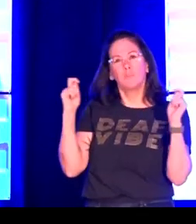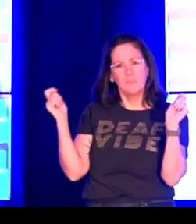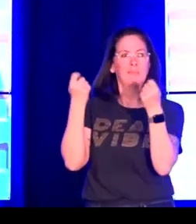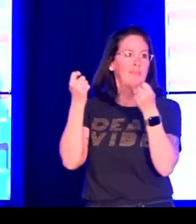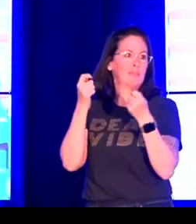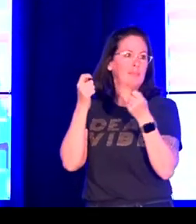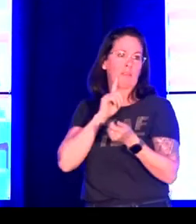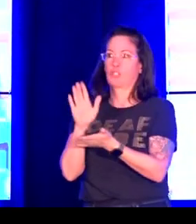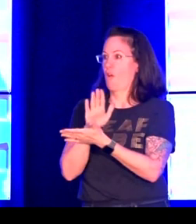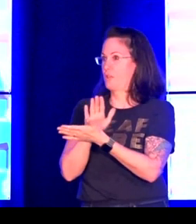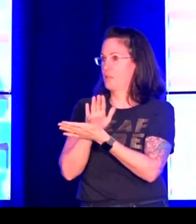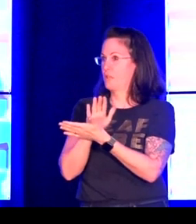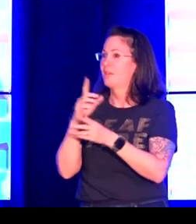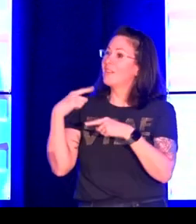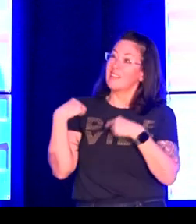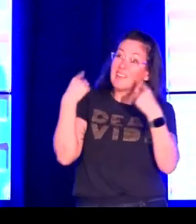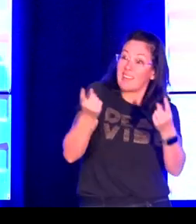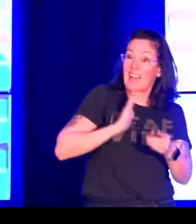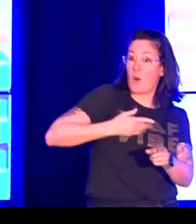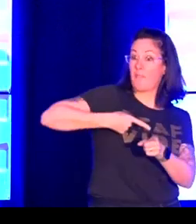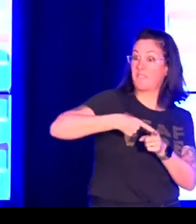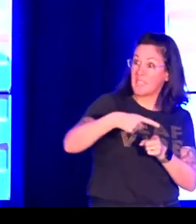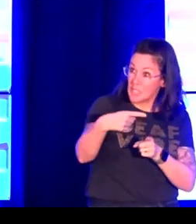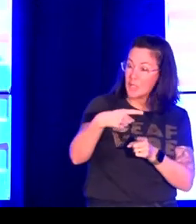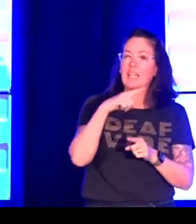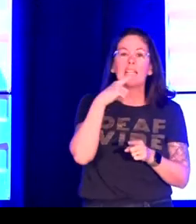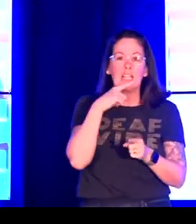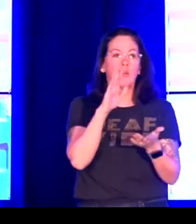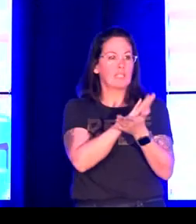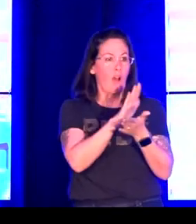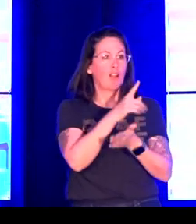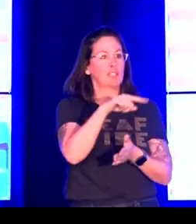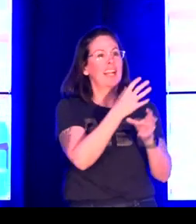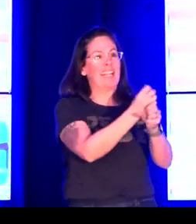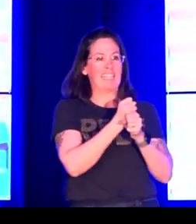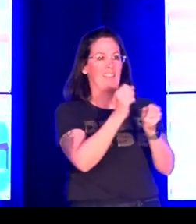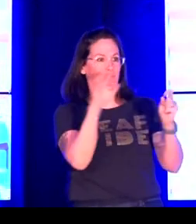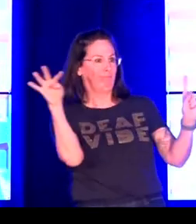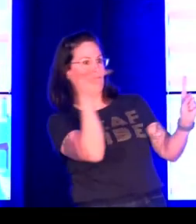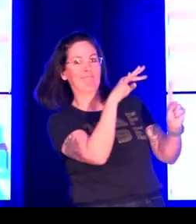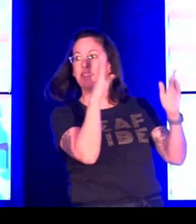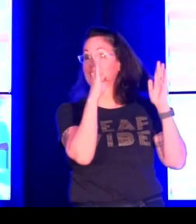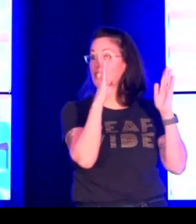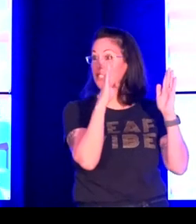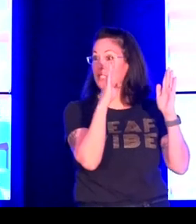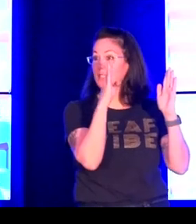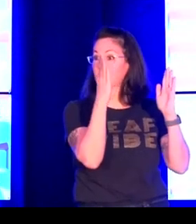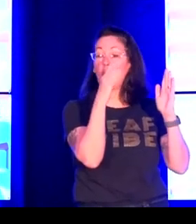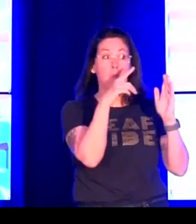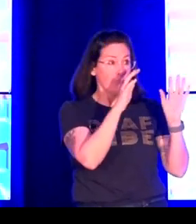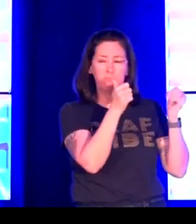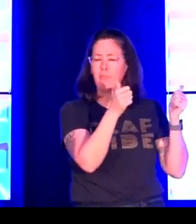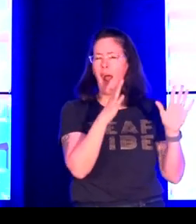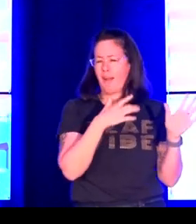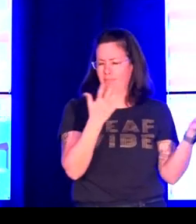I go through these relatively quickly. But the goal here is to celebrate and recognize the deaf scholars that have been doing